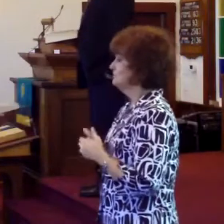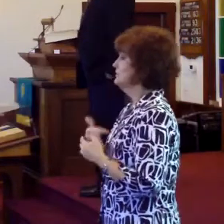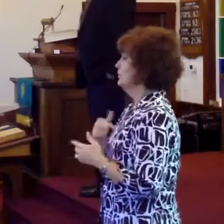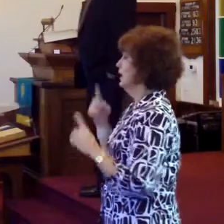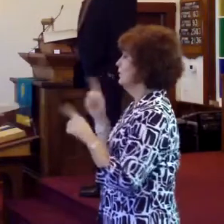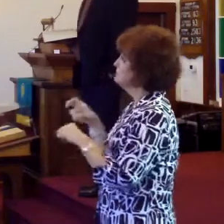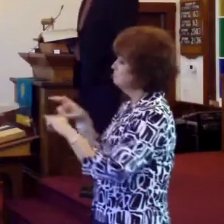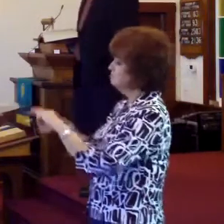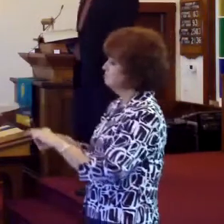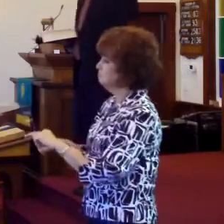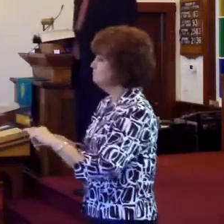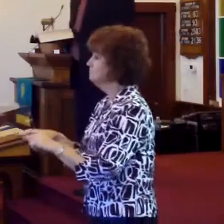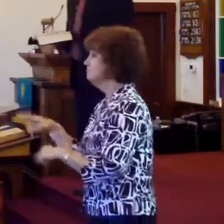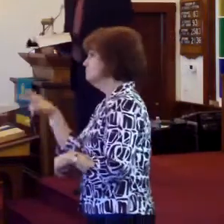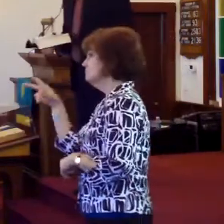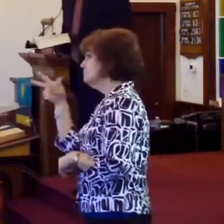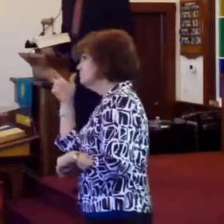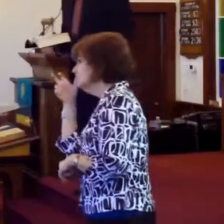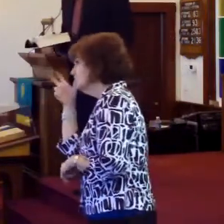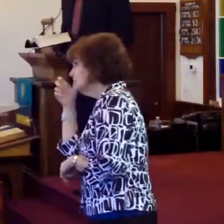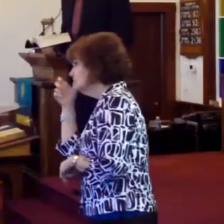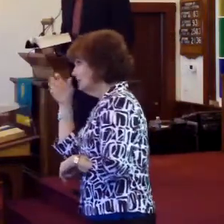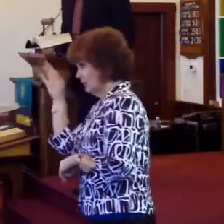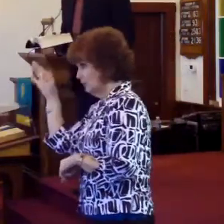I sat there and listened to somebody I'd never heard before.